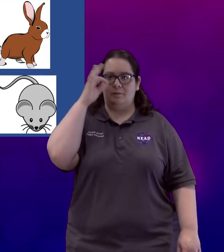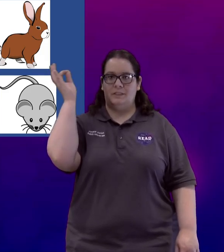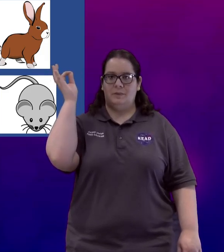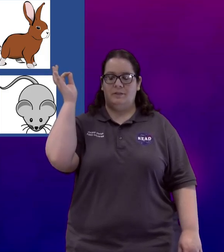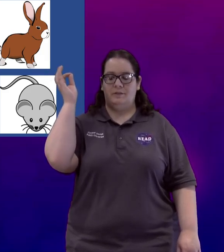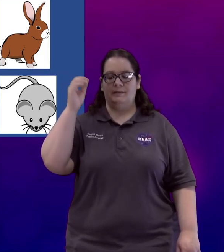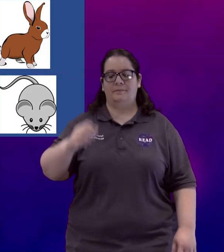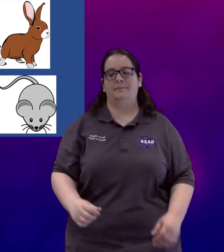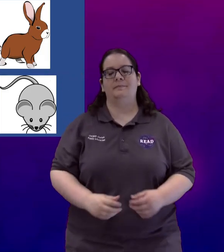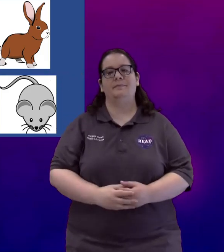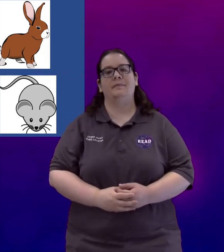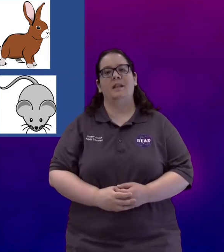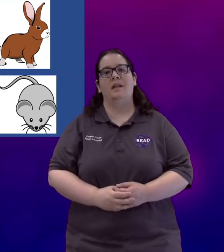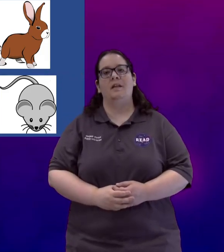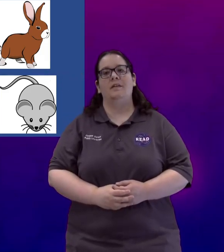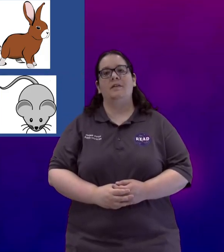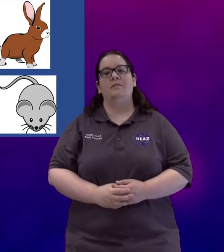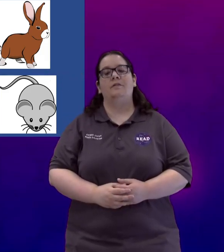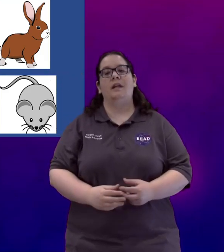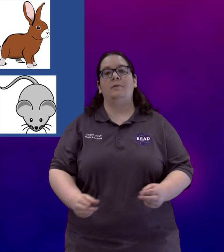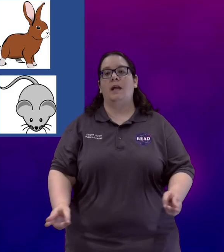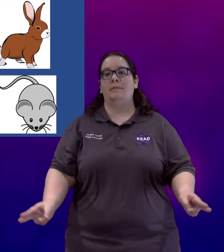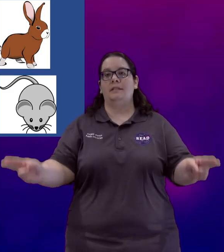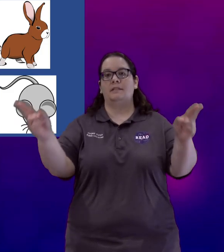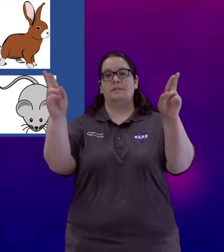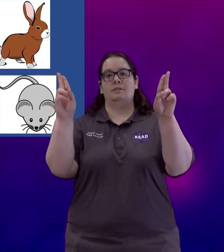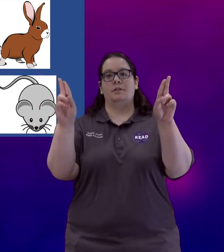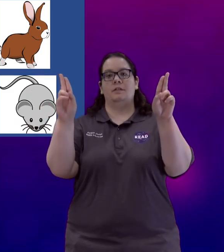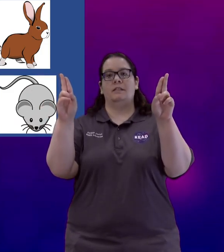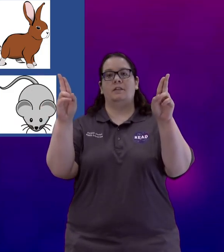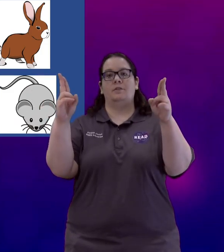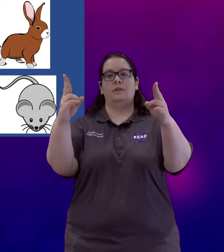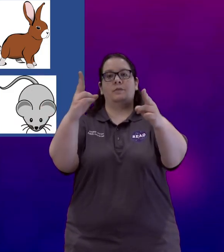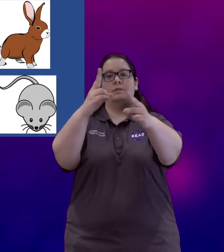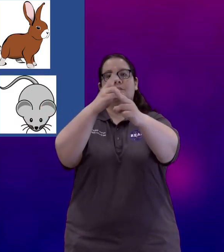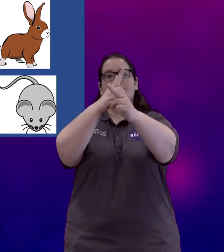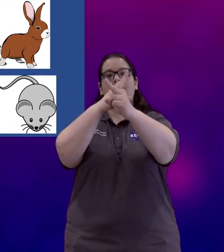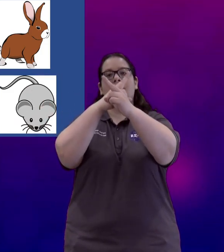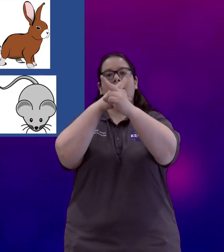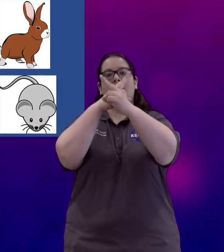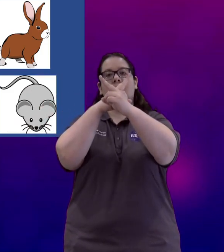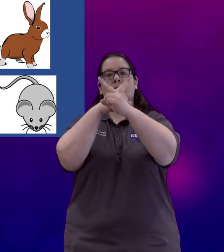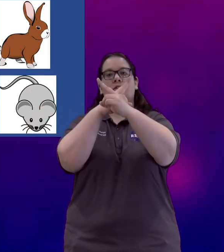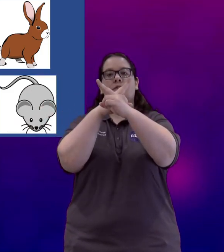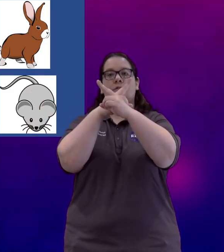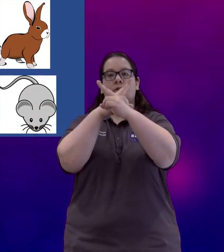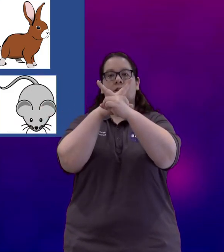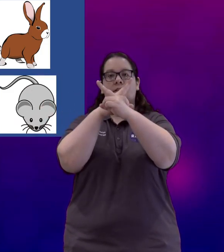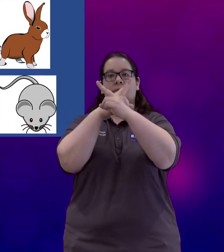which way you do it. For a rabbit you're going to take two ewes and you're going to cross them